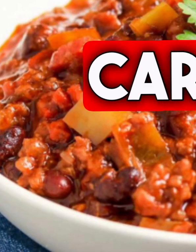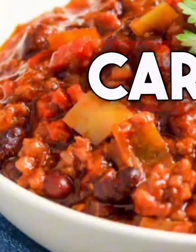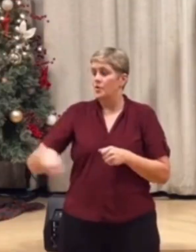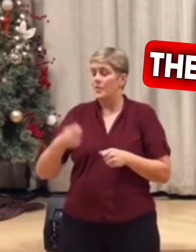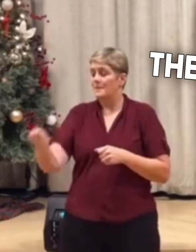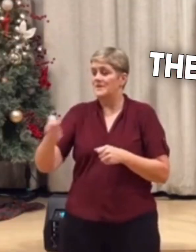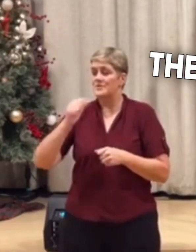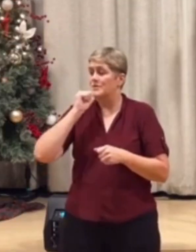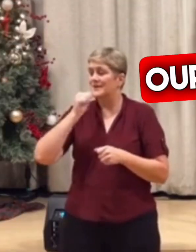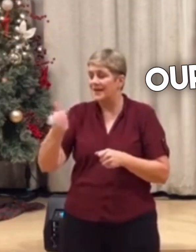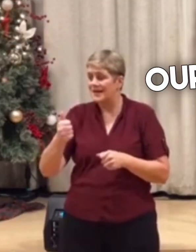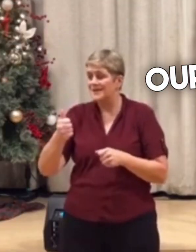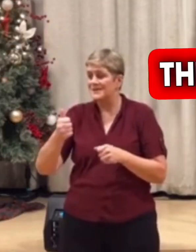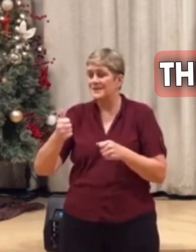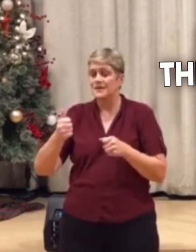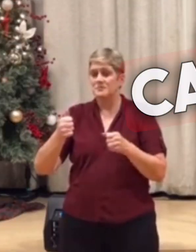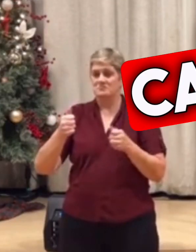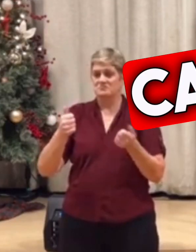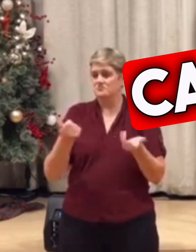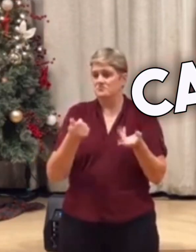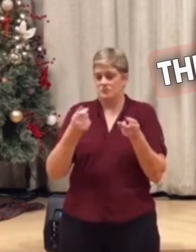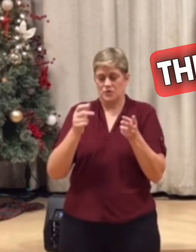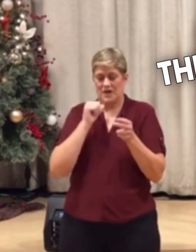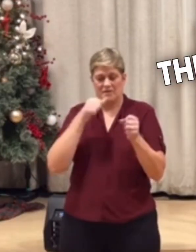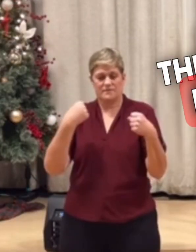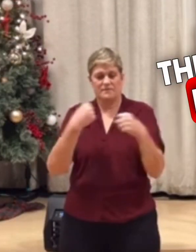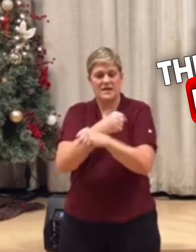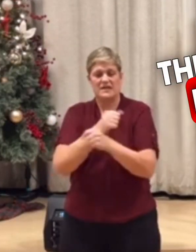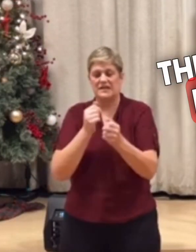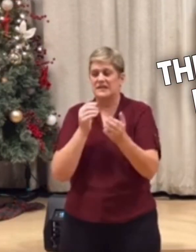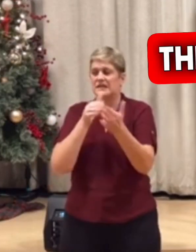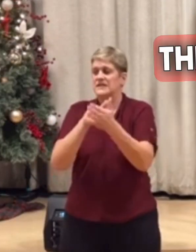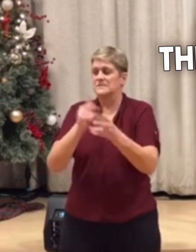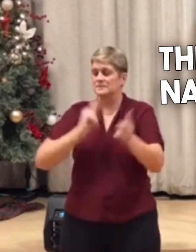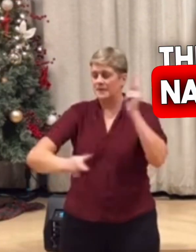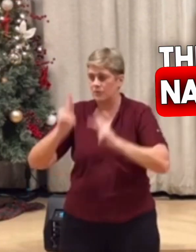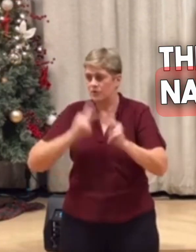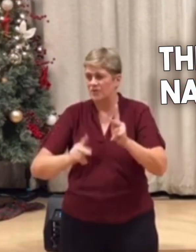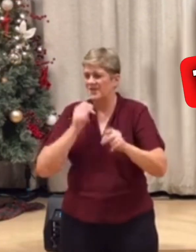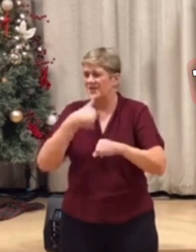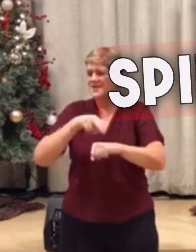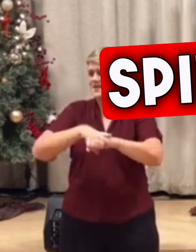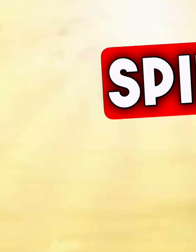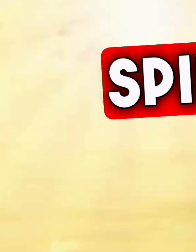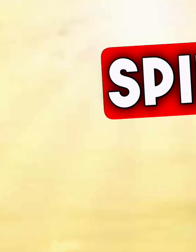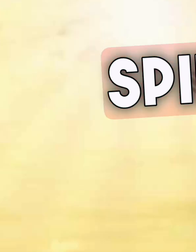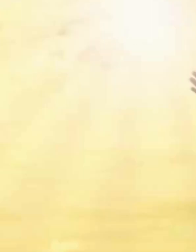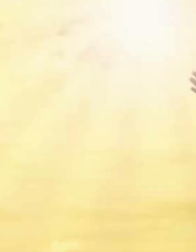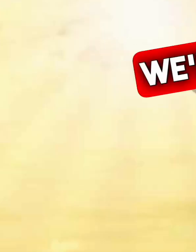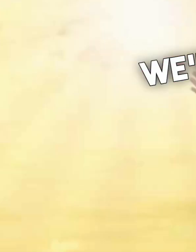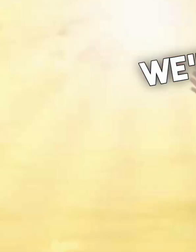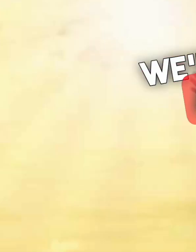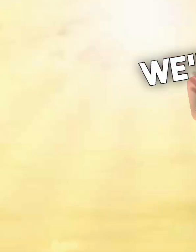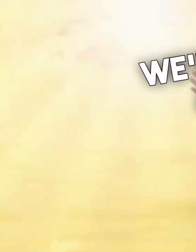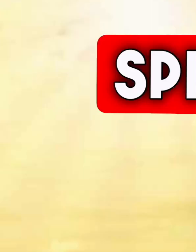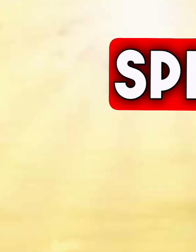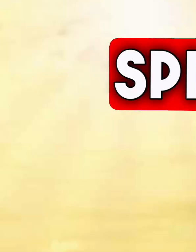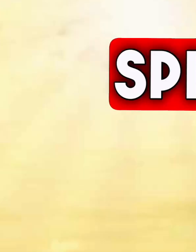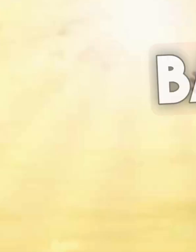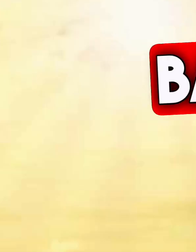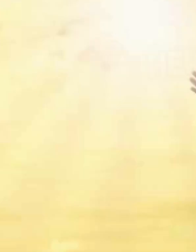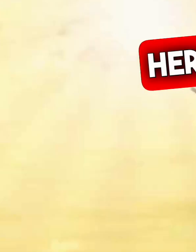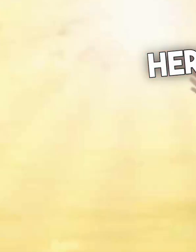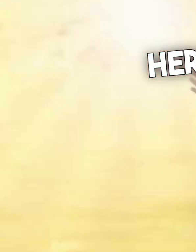carnivore. The weapons of our warfare, they're not carnal. They're not fleshly. They're not natural. No, they're spiritual. We're talking about a